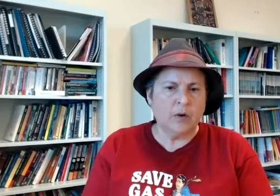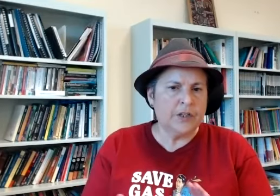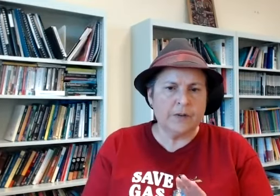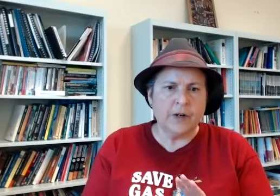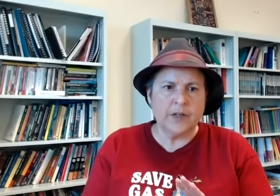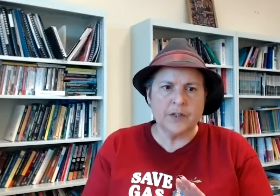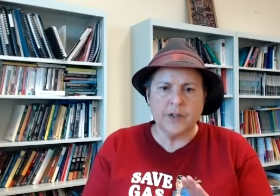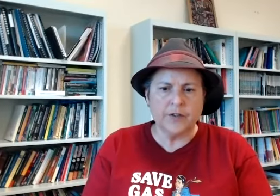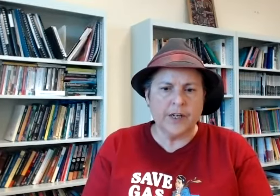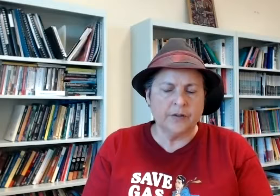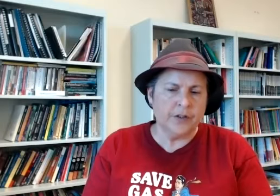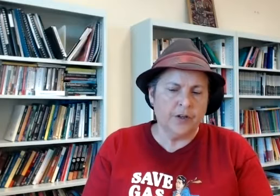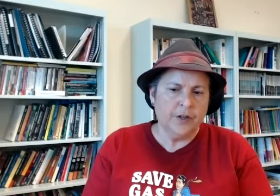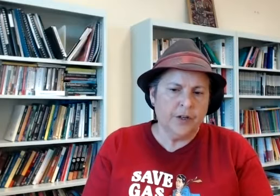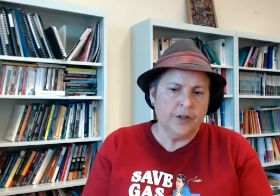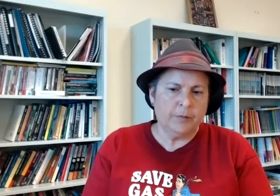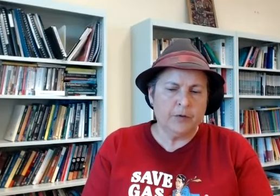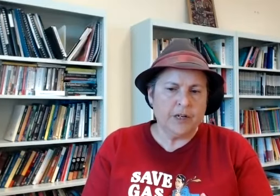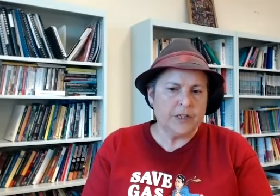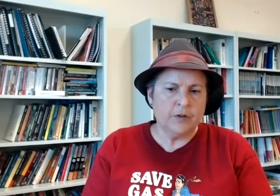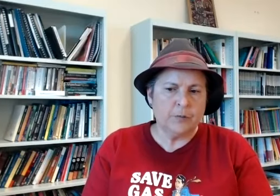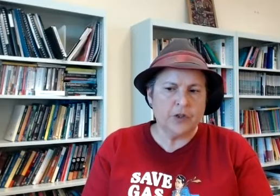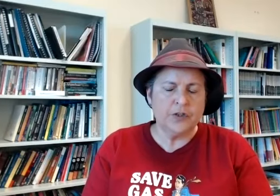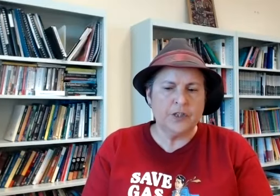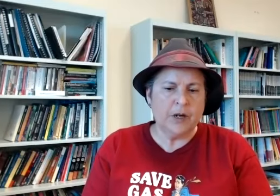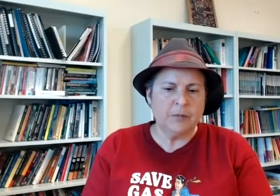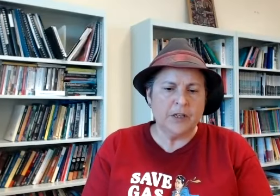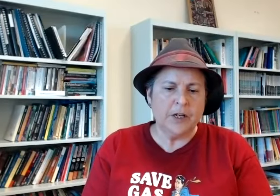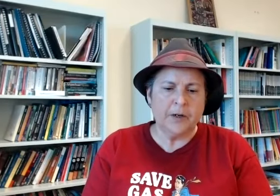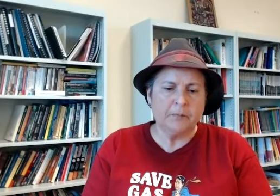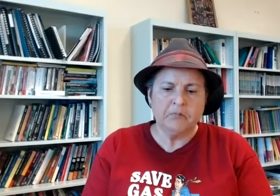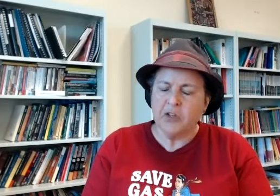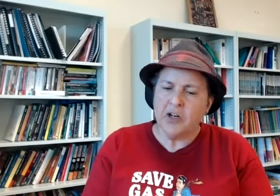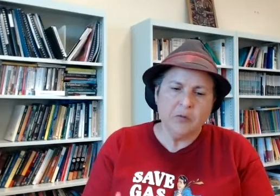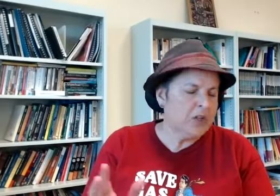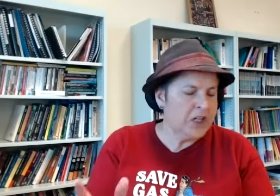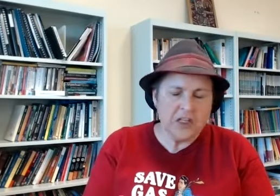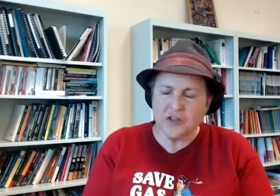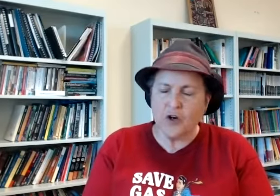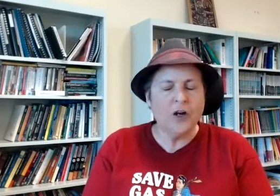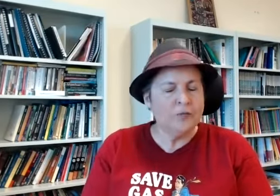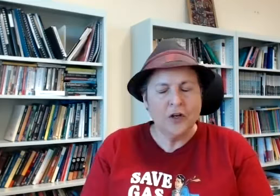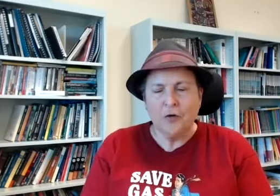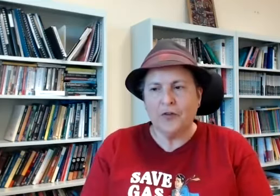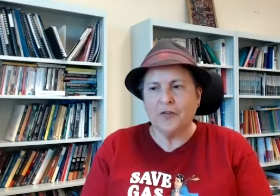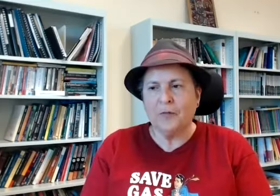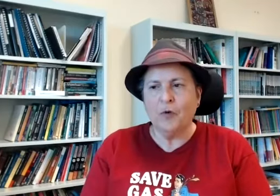range of areas and no doubt you know it'll be great to have the opportunity maybe uh you know in a year's time with uh more